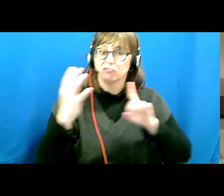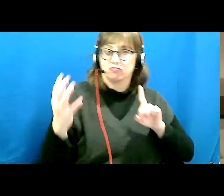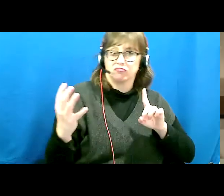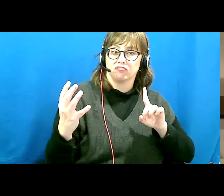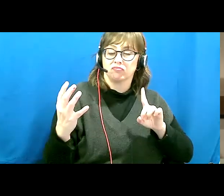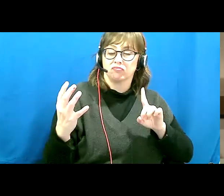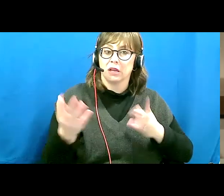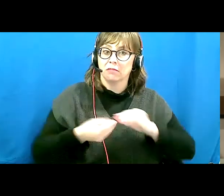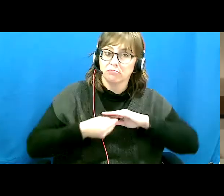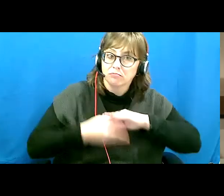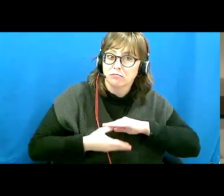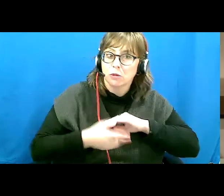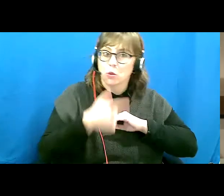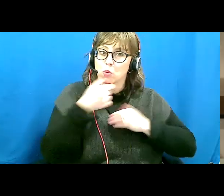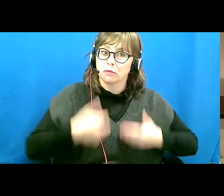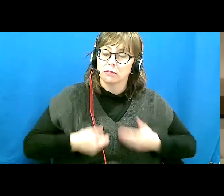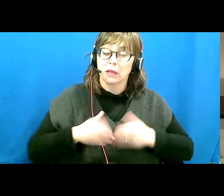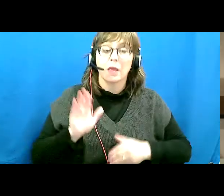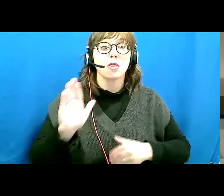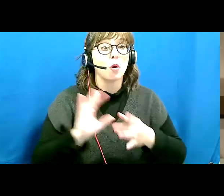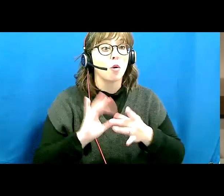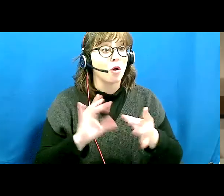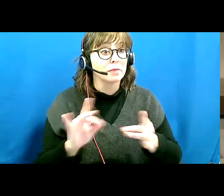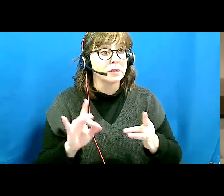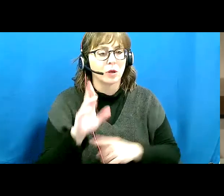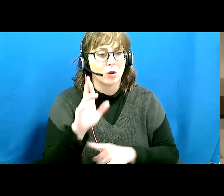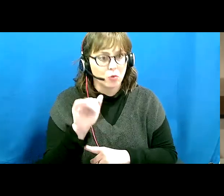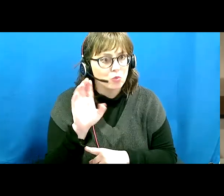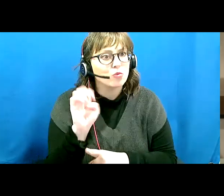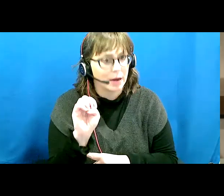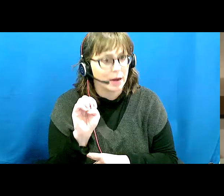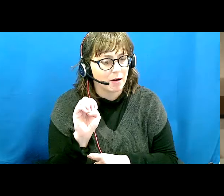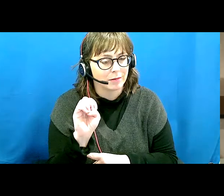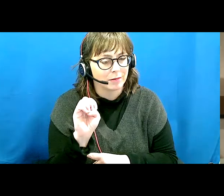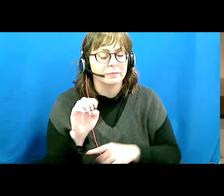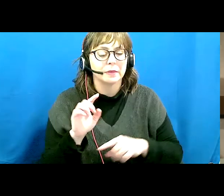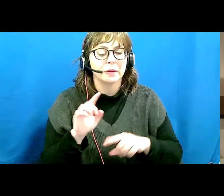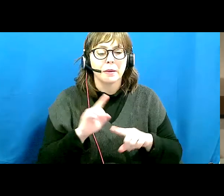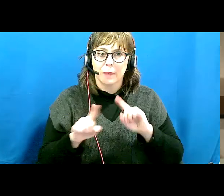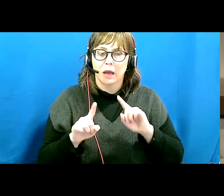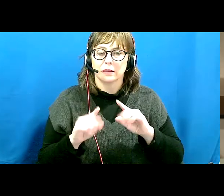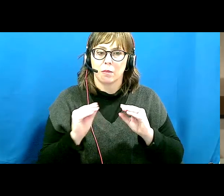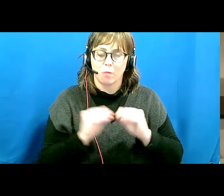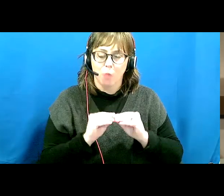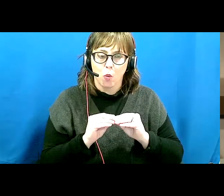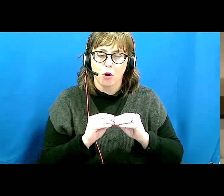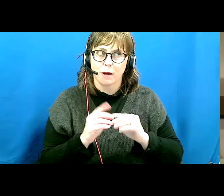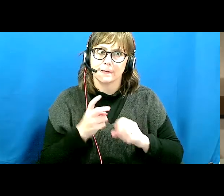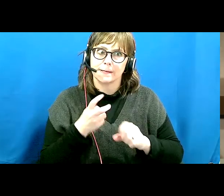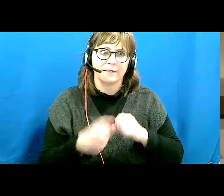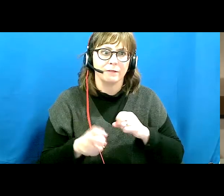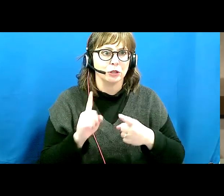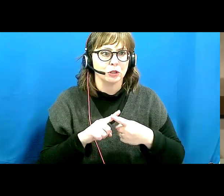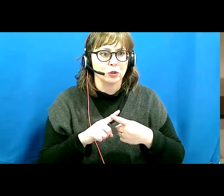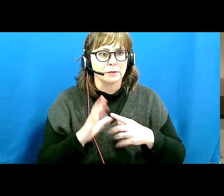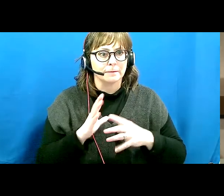am. These comments thankfully are rarer than the ignorant ones. They are also more difficult to digest. Throughout